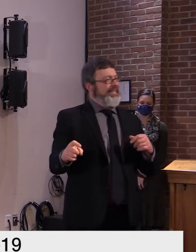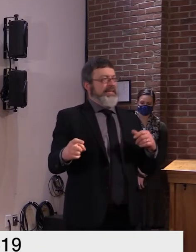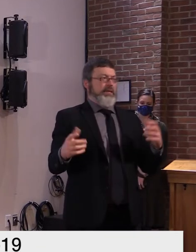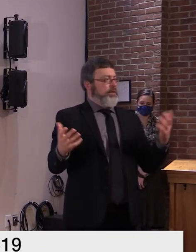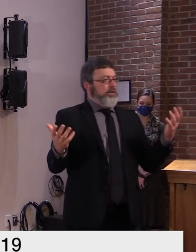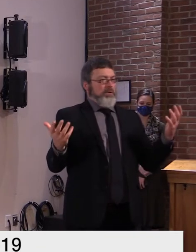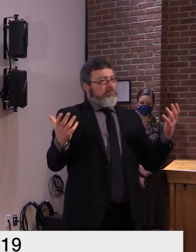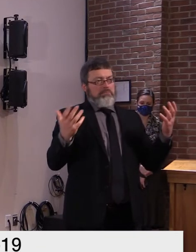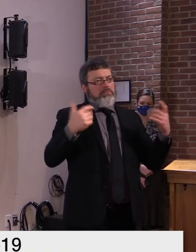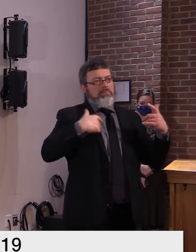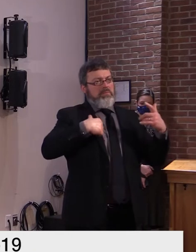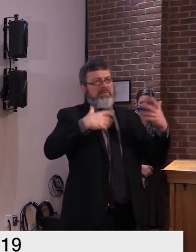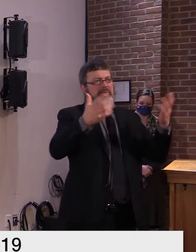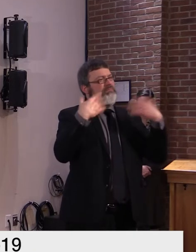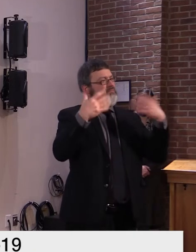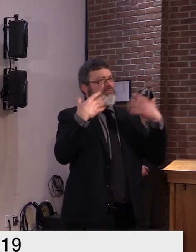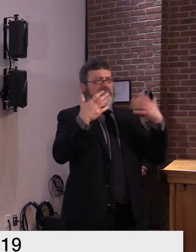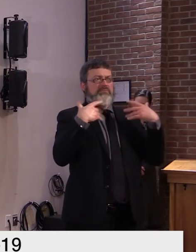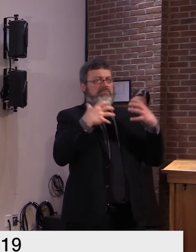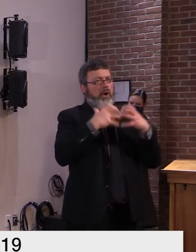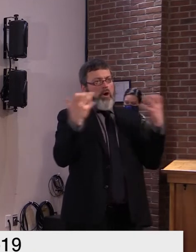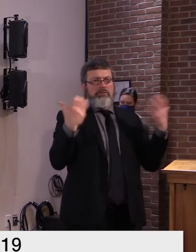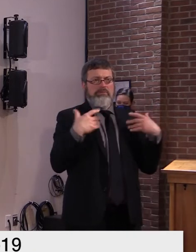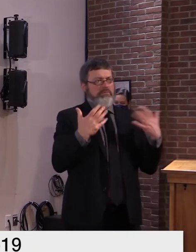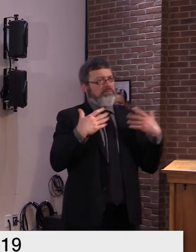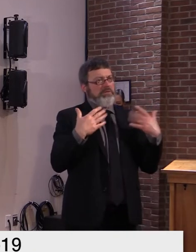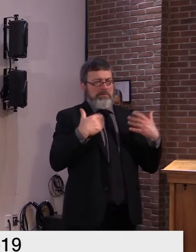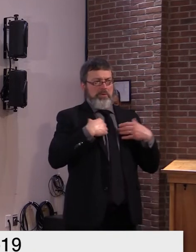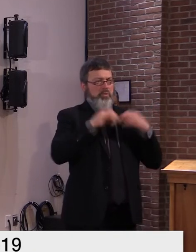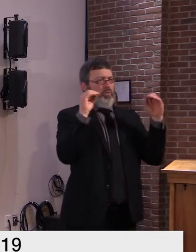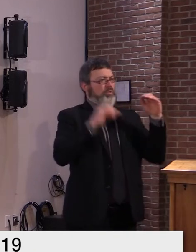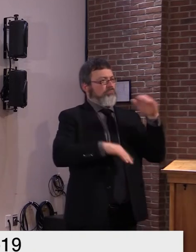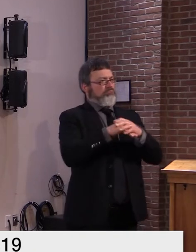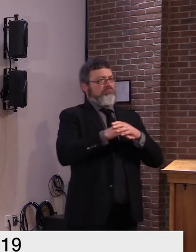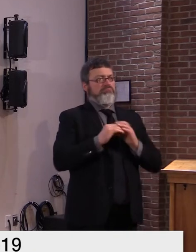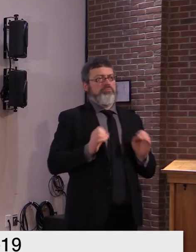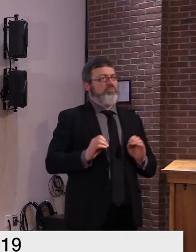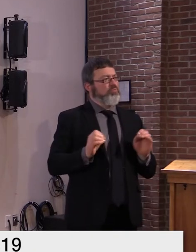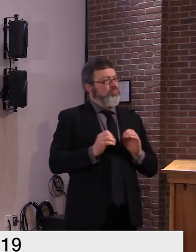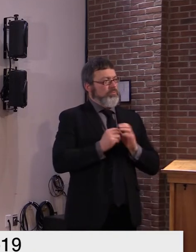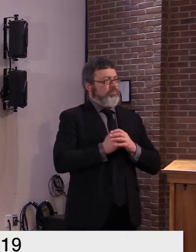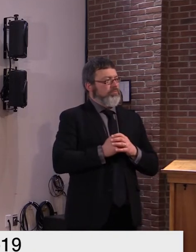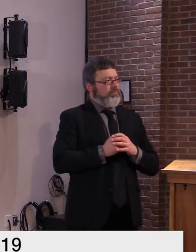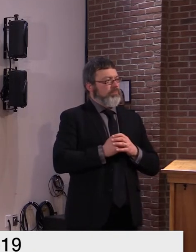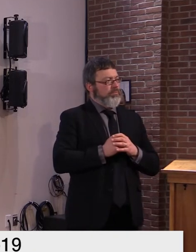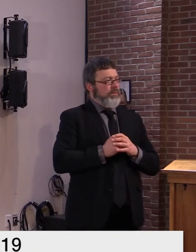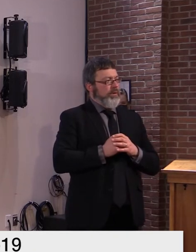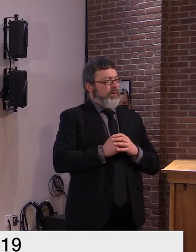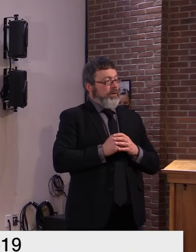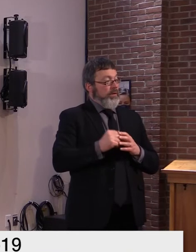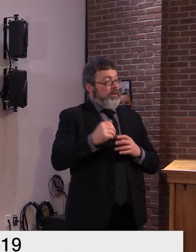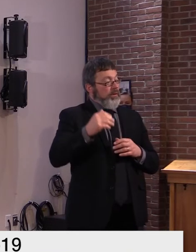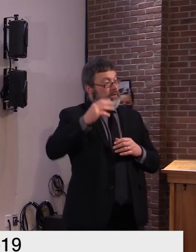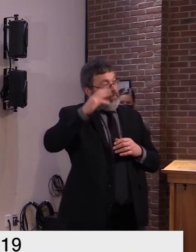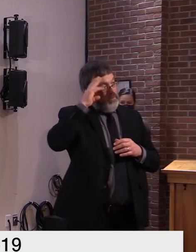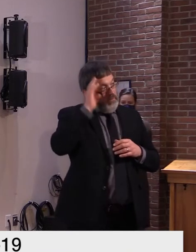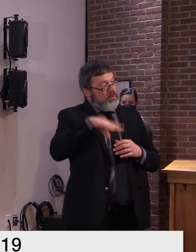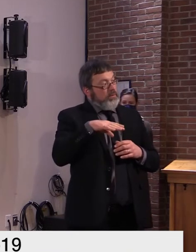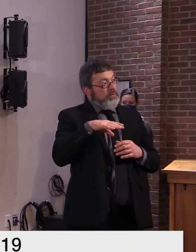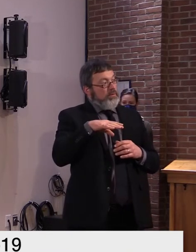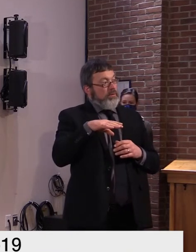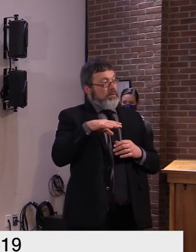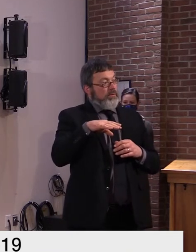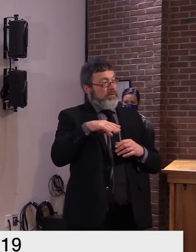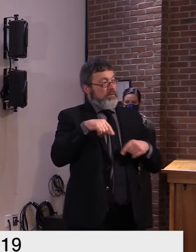heroic efforts by multiple people including existing staff within those facilities working multiple